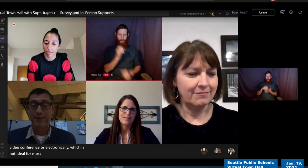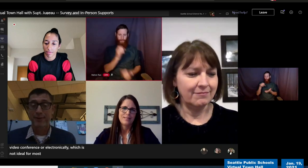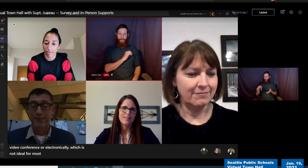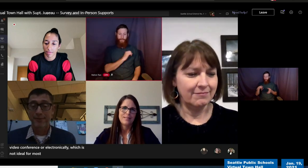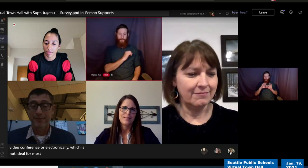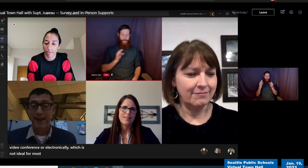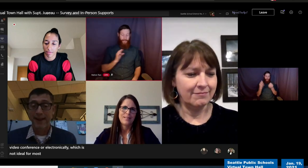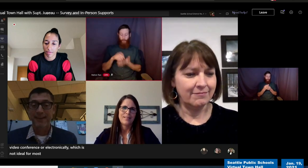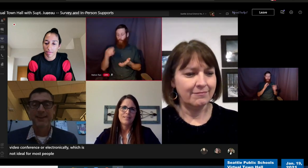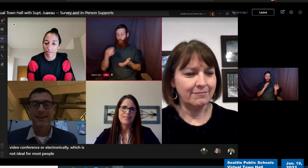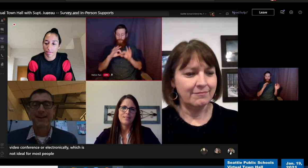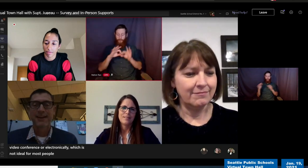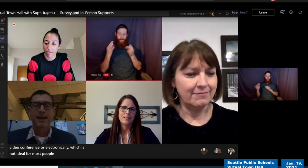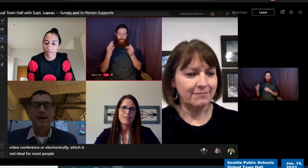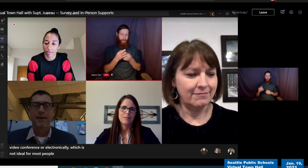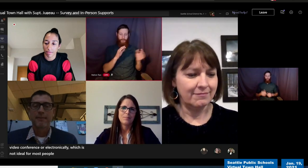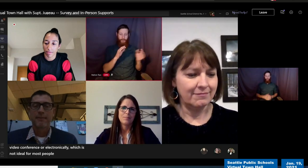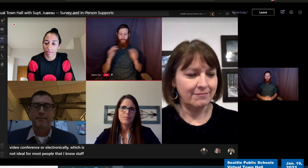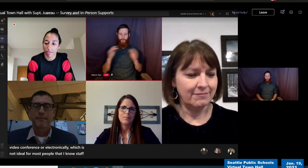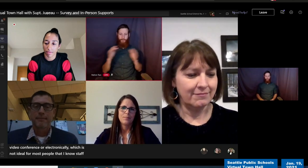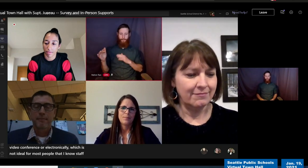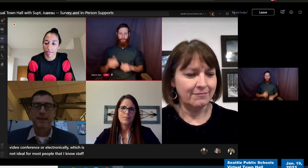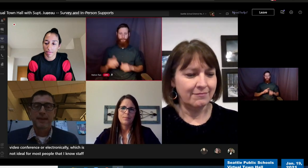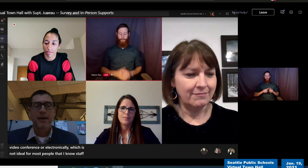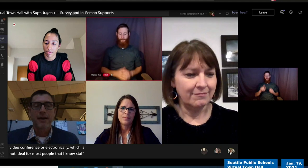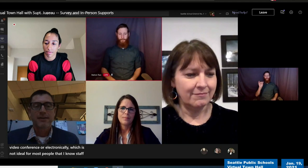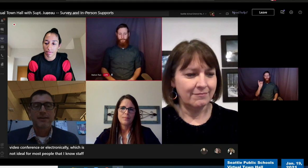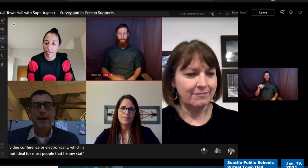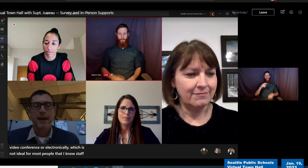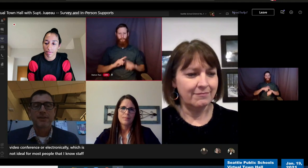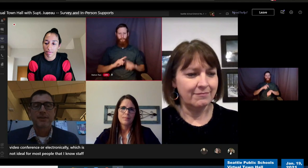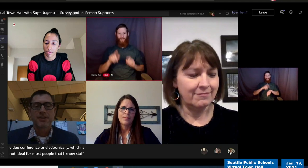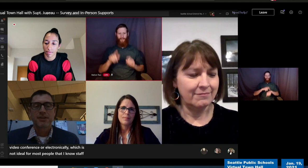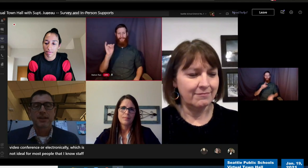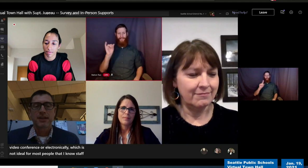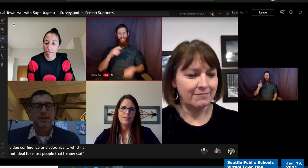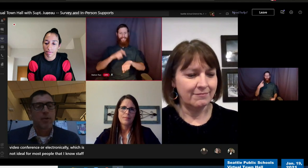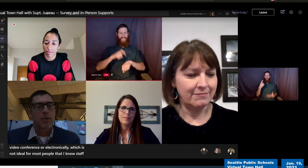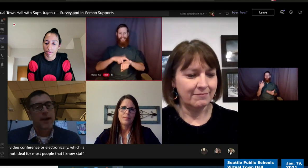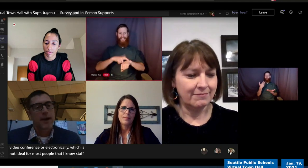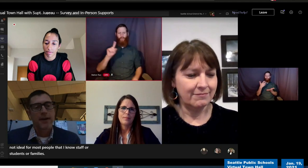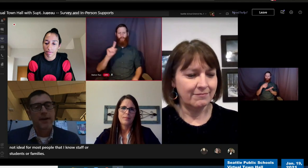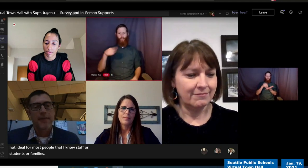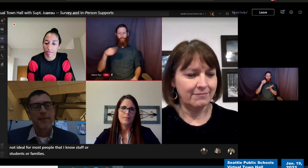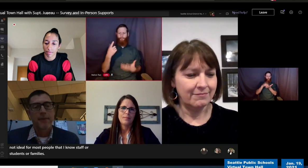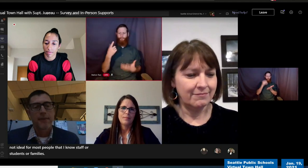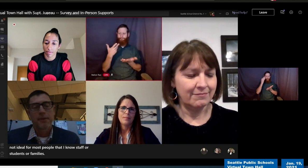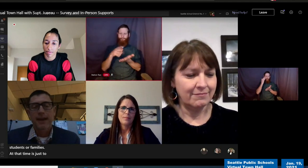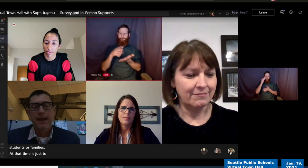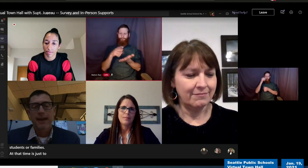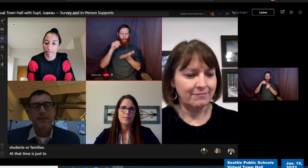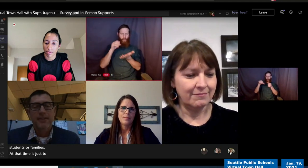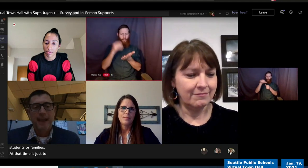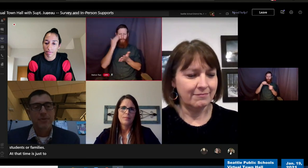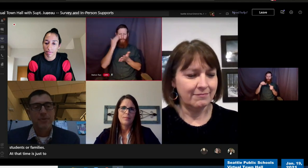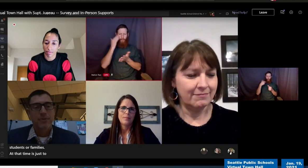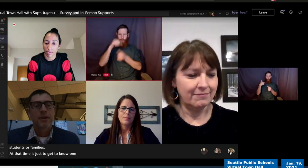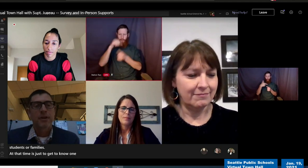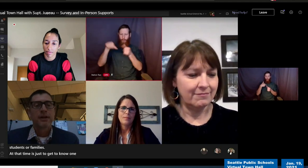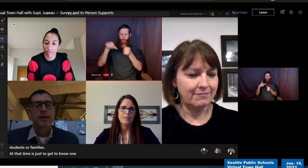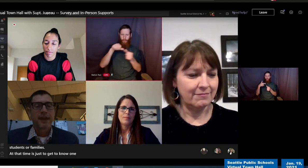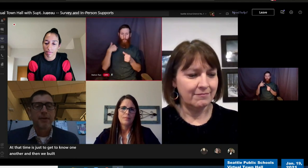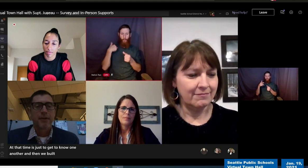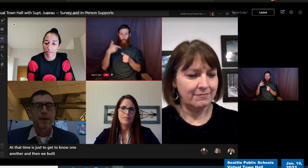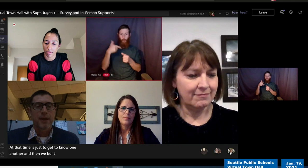families. But that time is just to get to know one another and then we built that into the schedule that